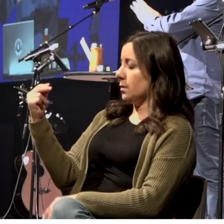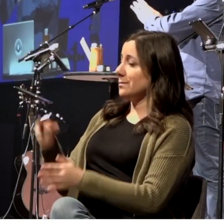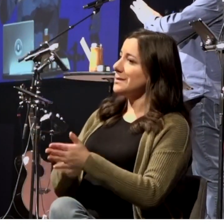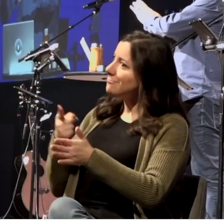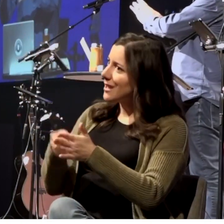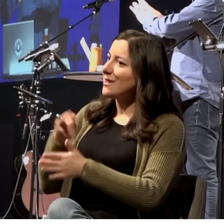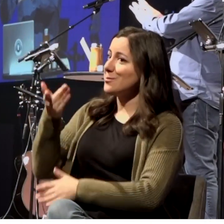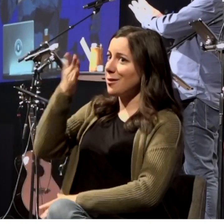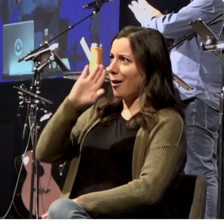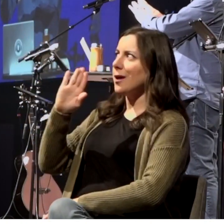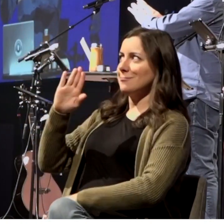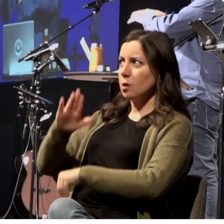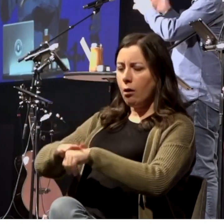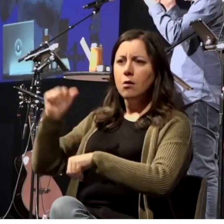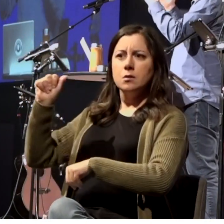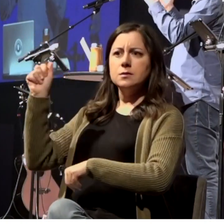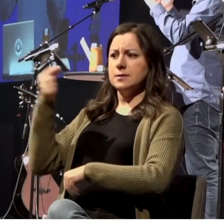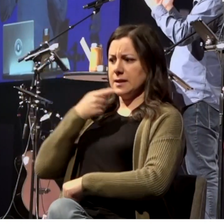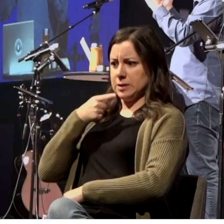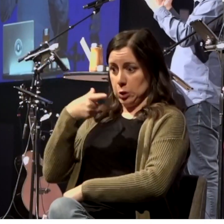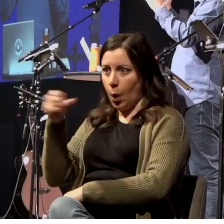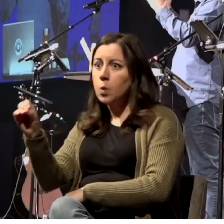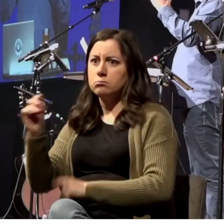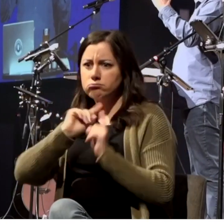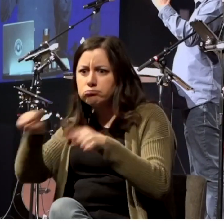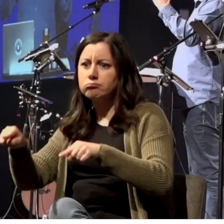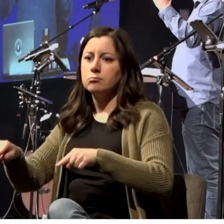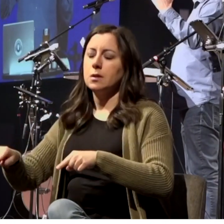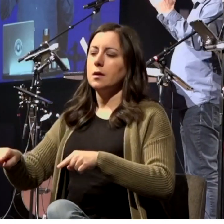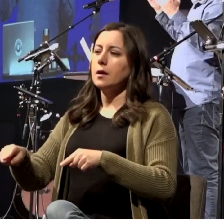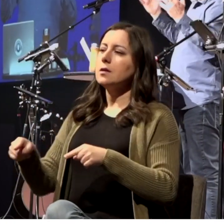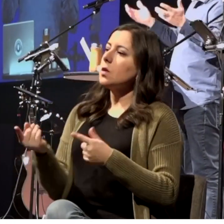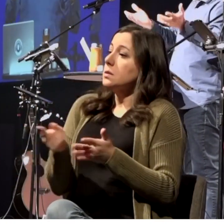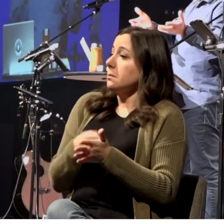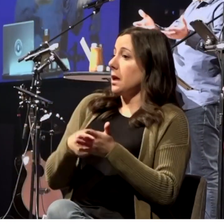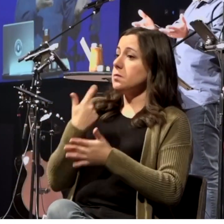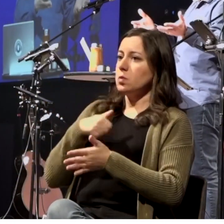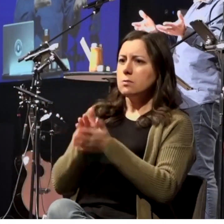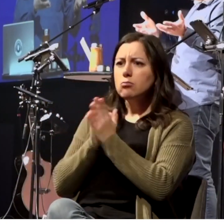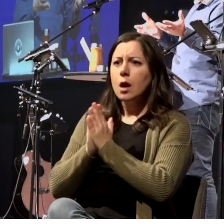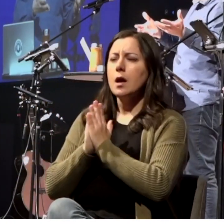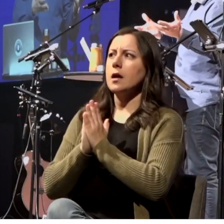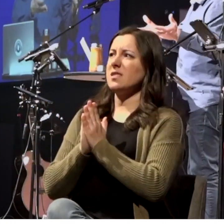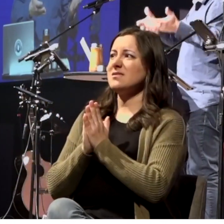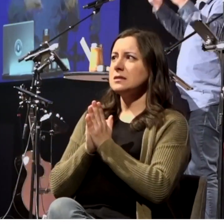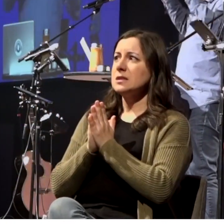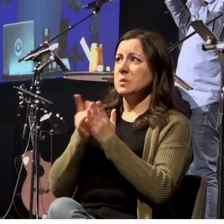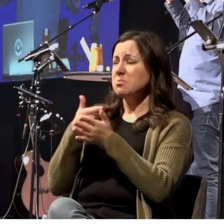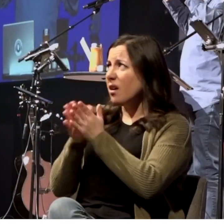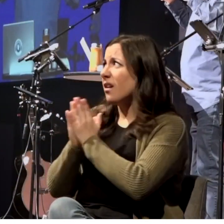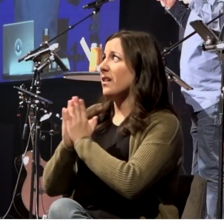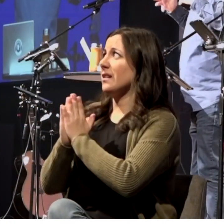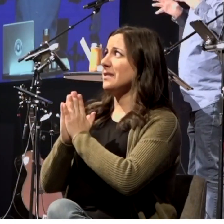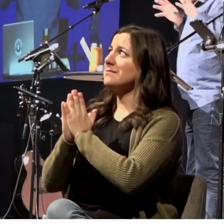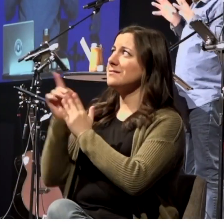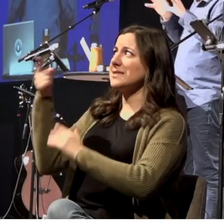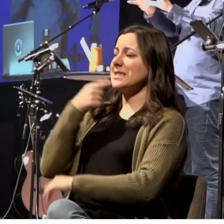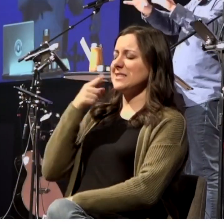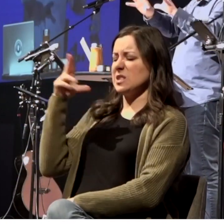He'll tell us no from time to time. We're like, man, God didn't answer my prayer. No, he answered it. You just didn't like the answer. It was no, right? So how do we respond to